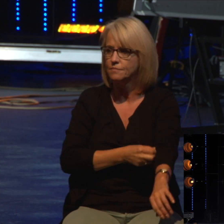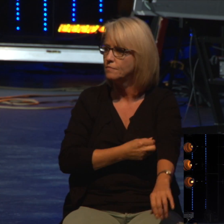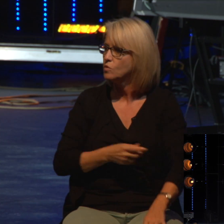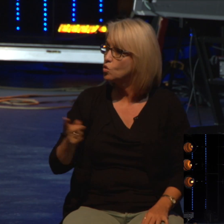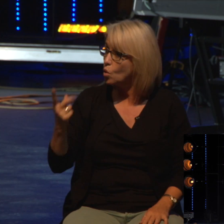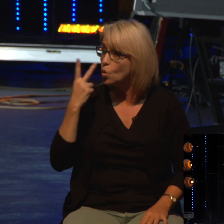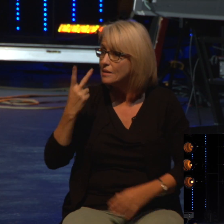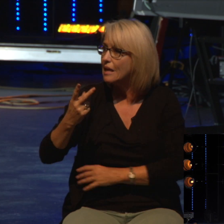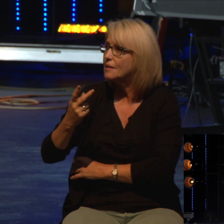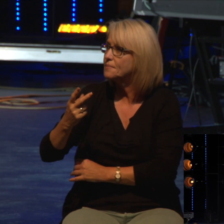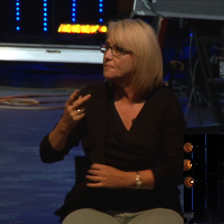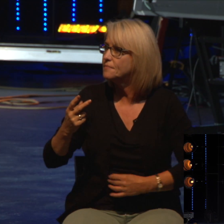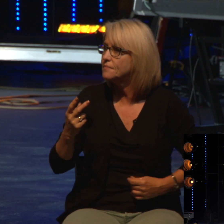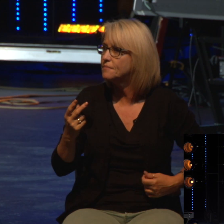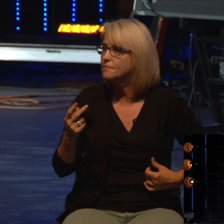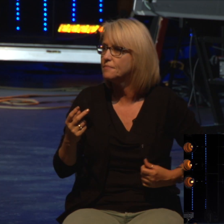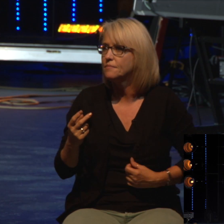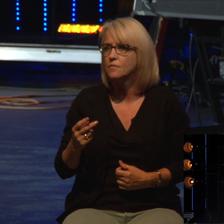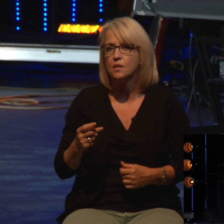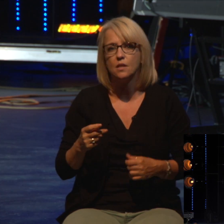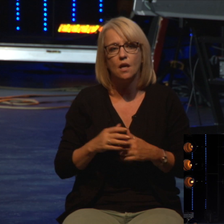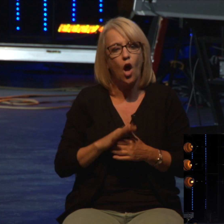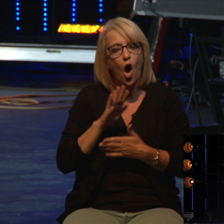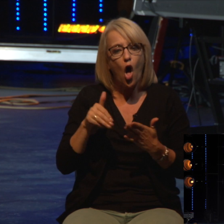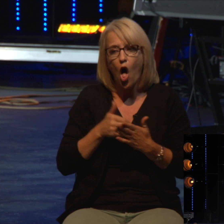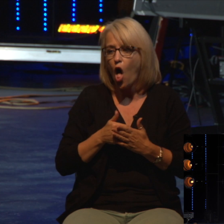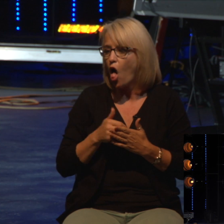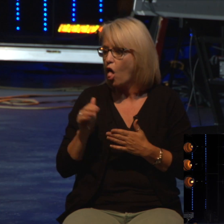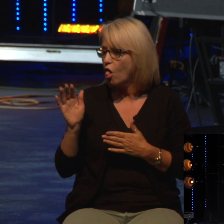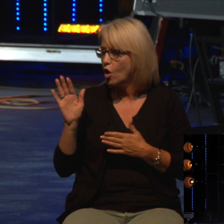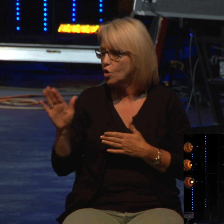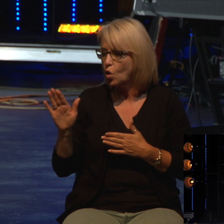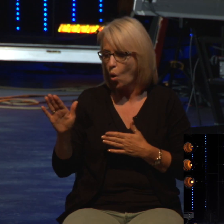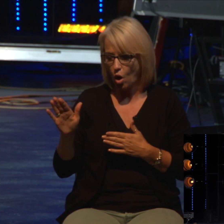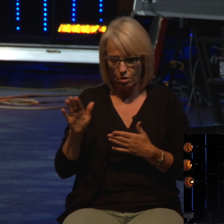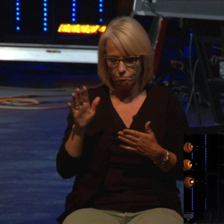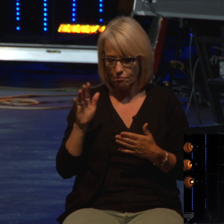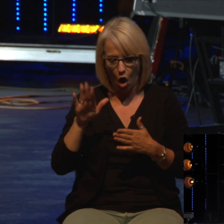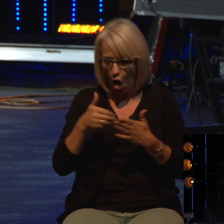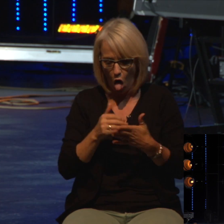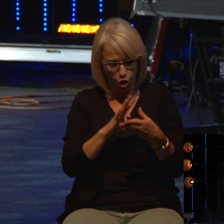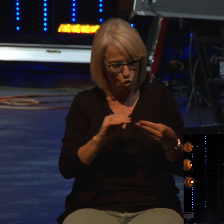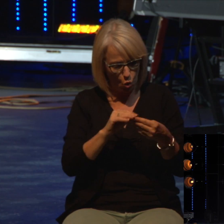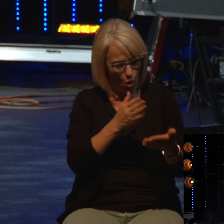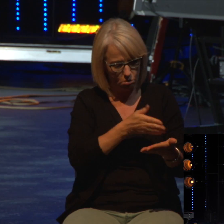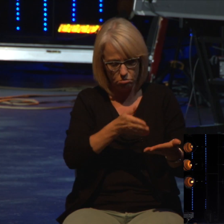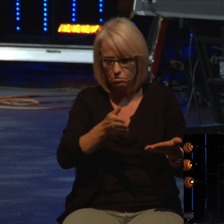starts off every venture and every new dispensation in the Bible. For every